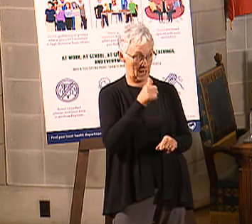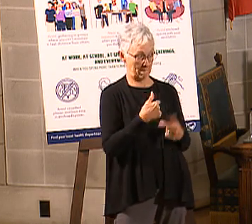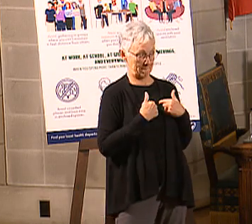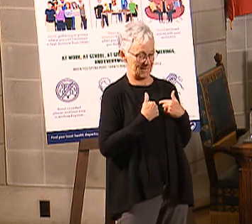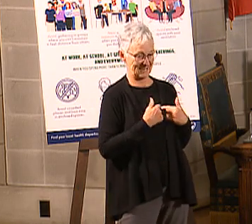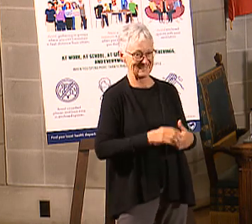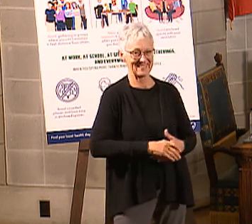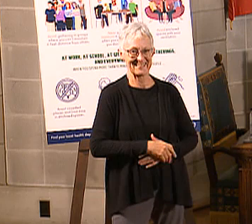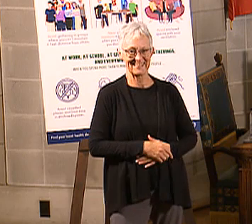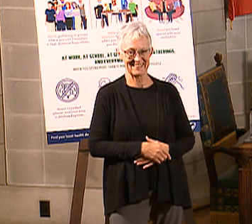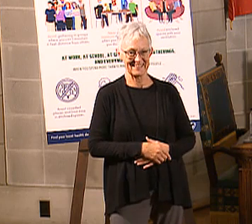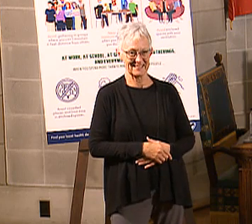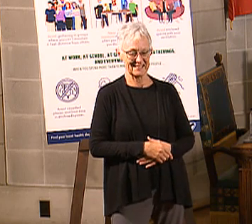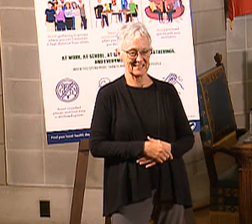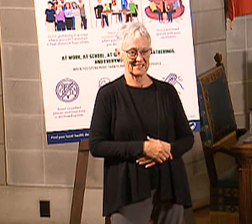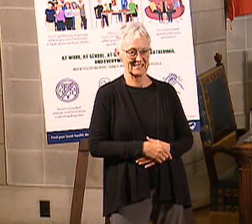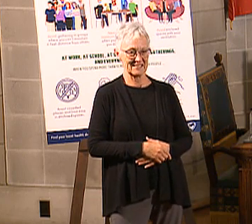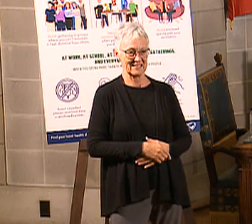Martha.